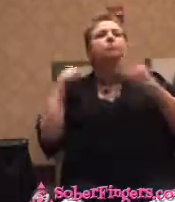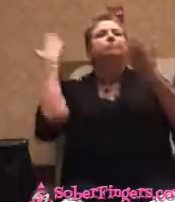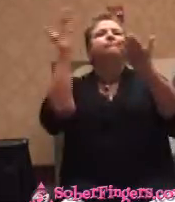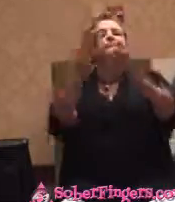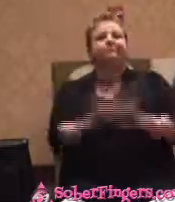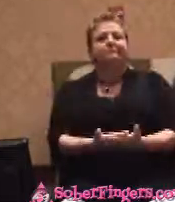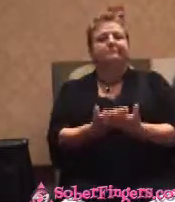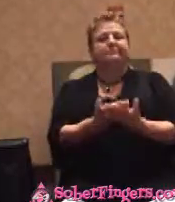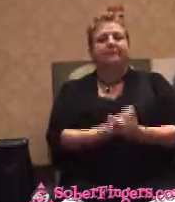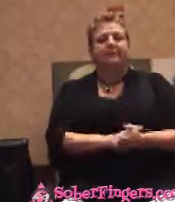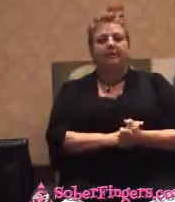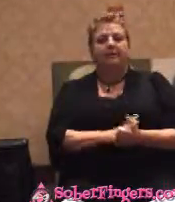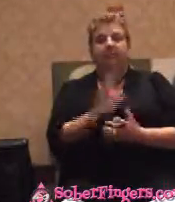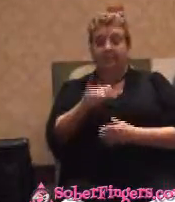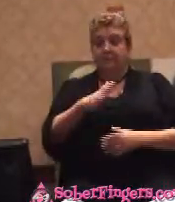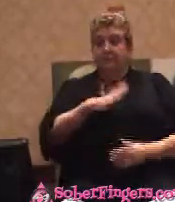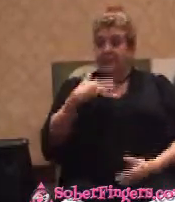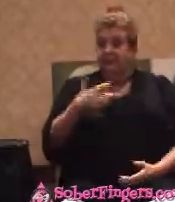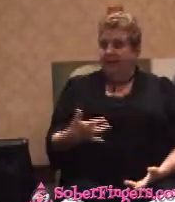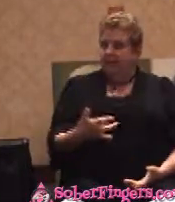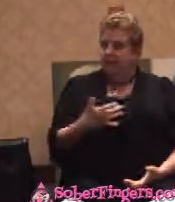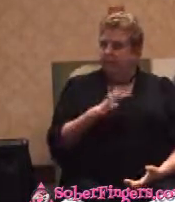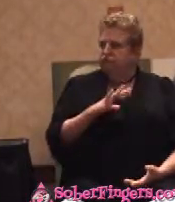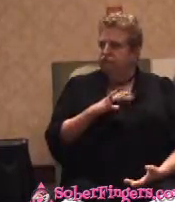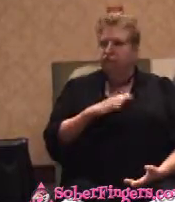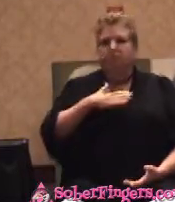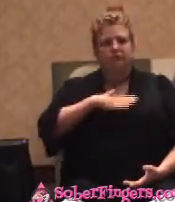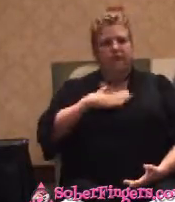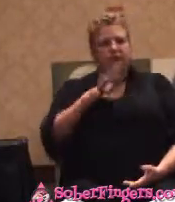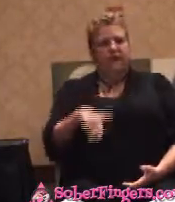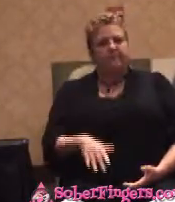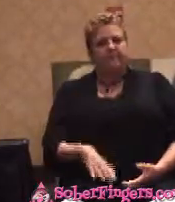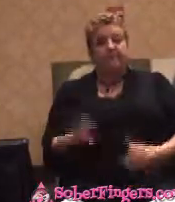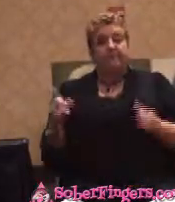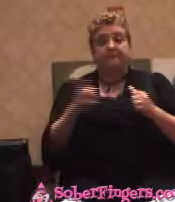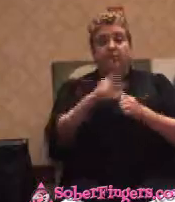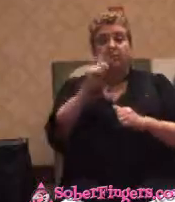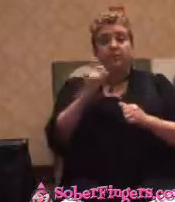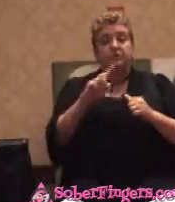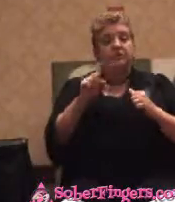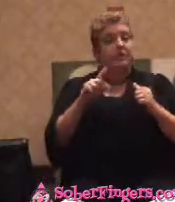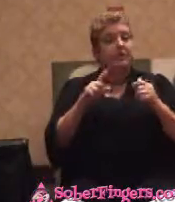great mystery. Kind of fun, you know. Do you know what first question we asked when we woke up was, where are we?